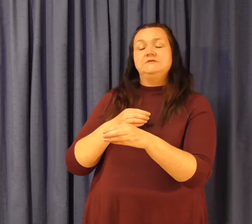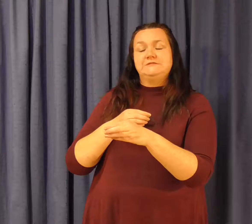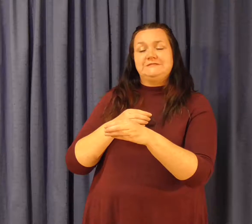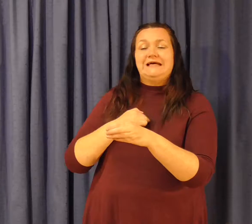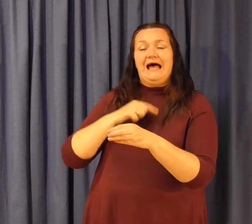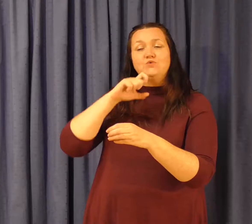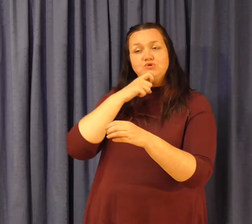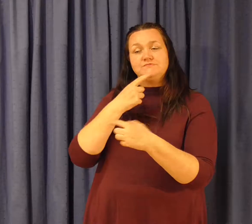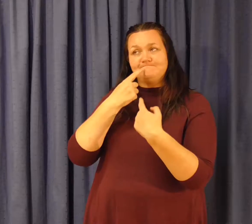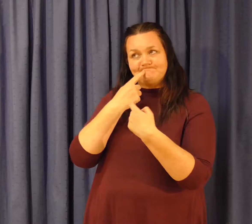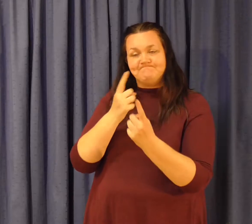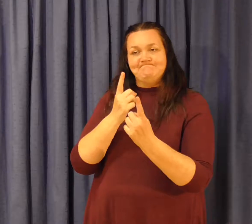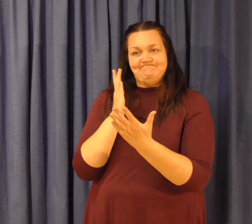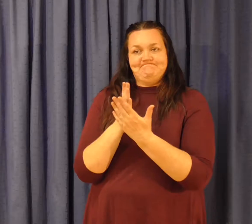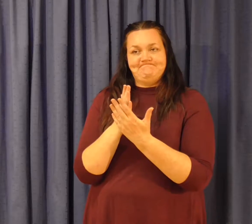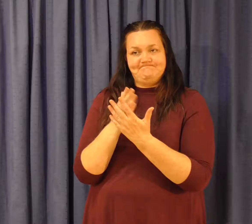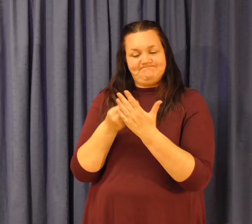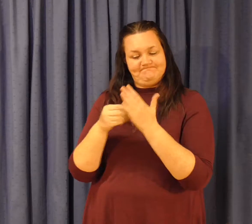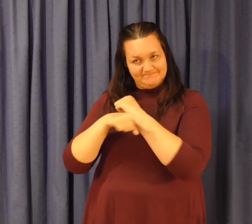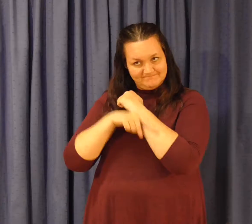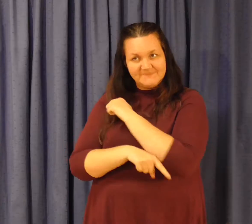Pray you get your debts wiped out. Start again from scratch.